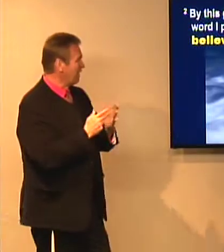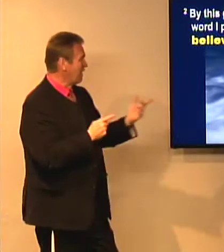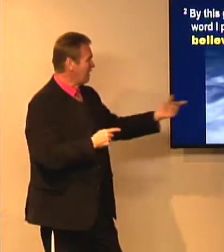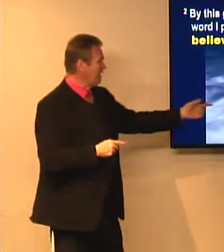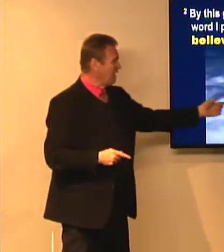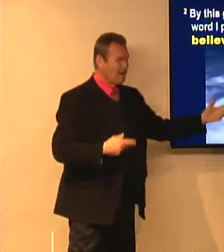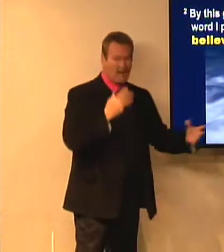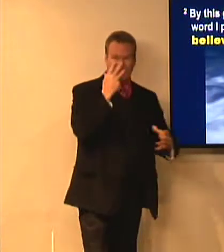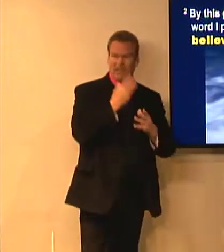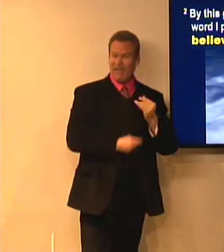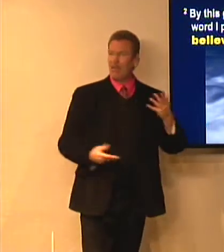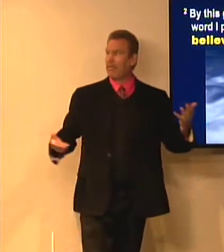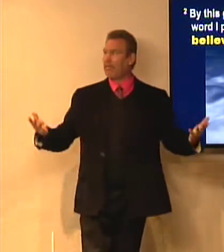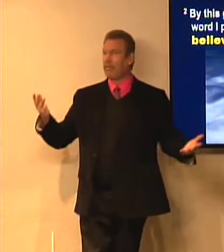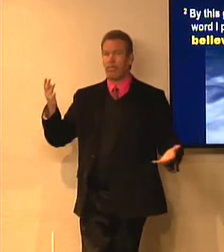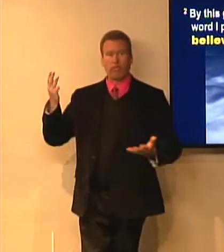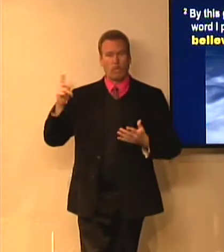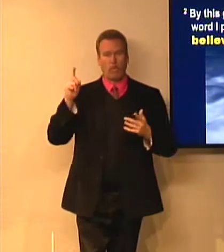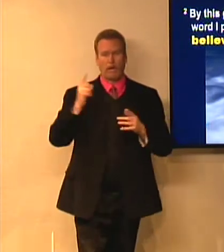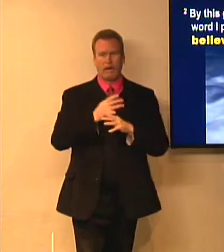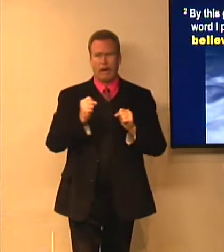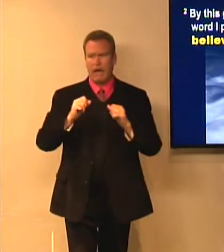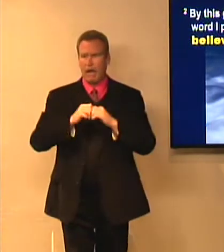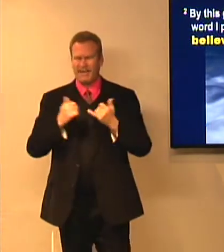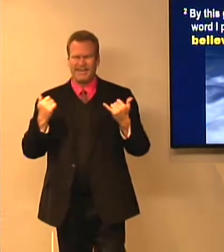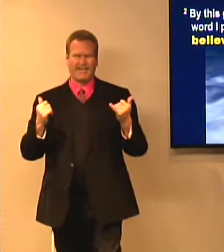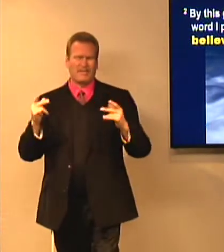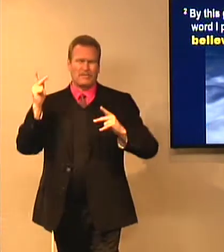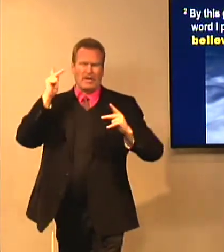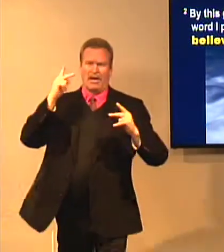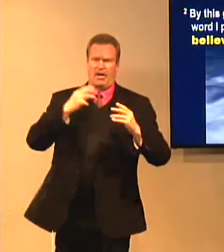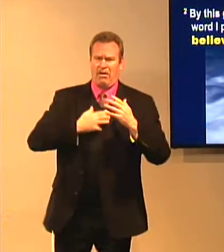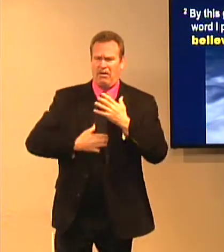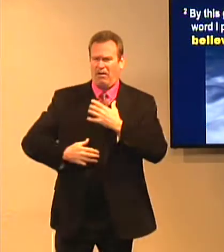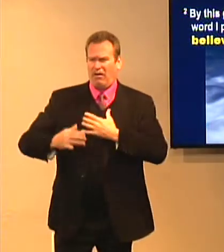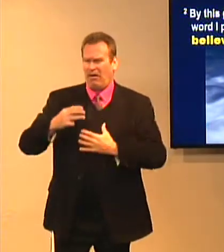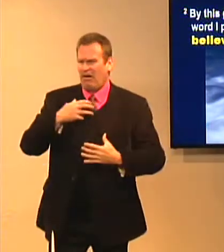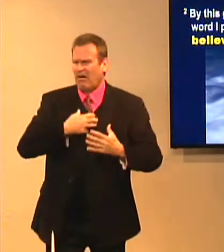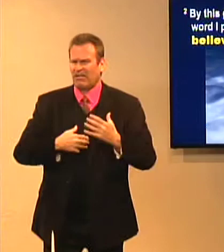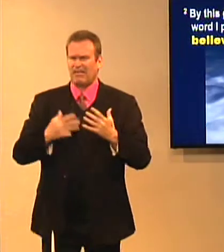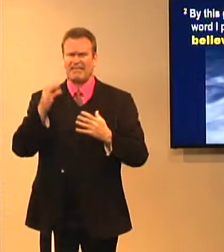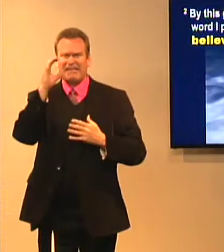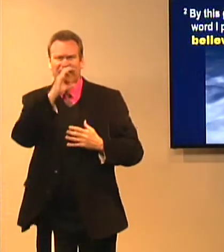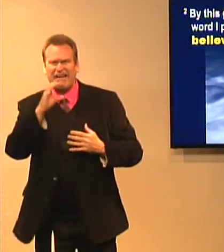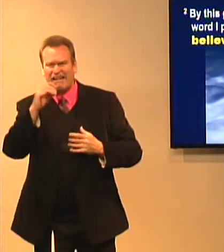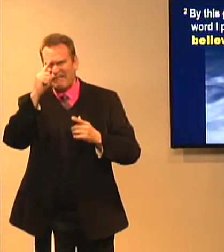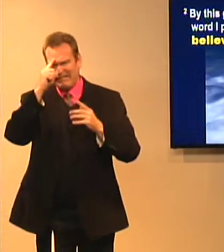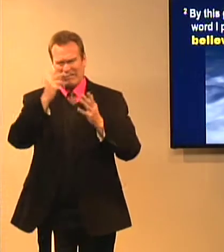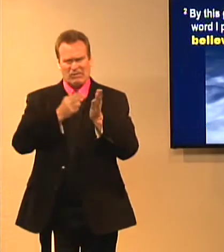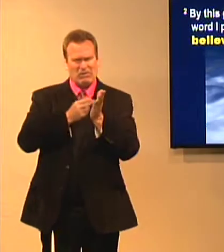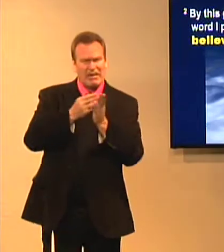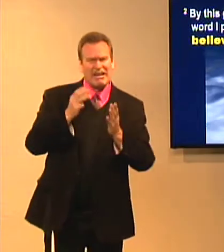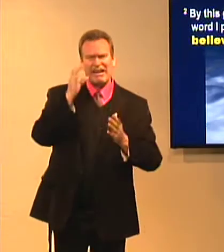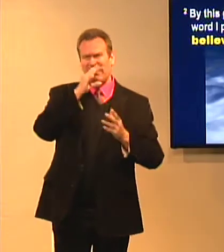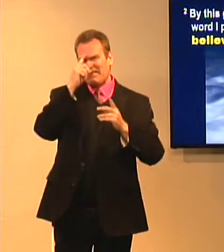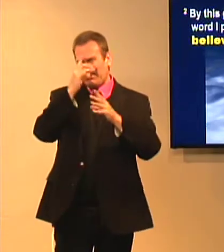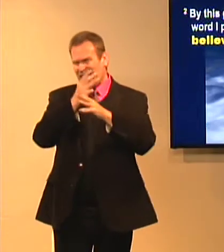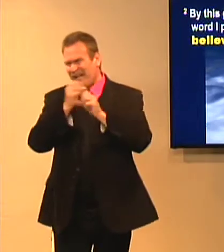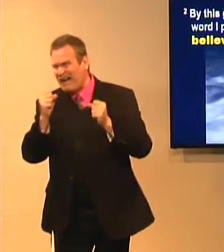It's no good. Without the word that Paul preached, without the word of Jesus Christ, people are going to be hungry. They're going to be searching. They're going to be looking for the